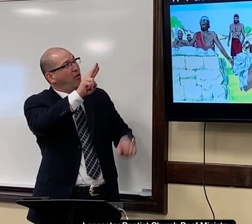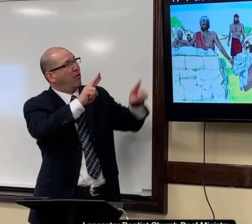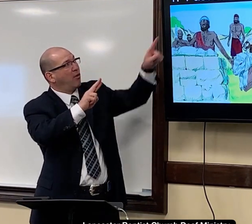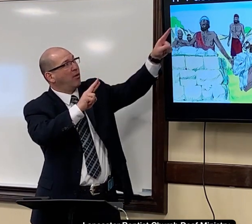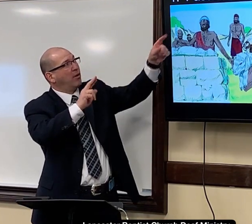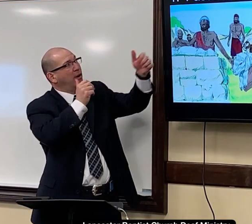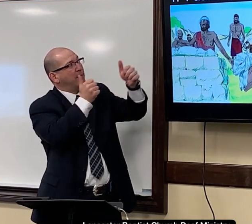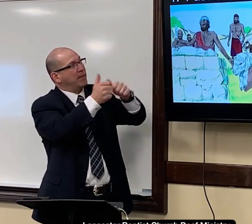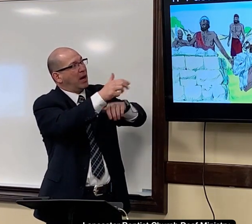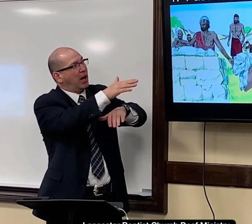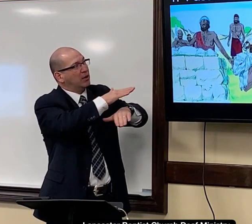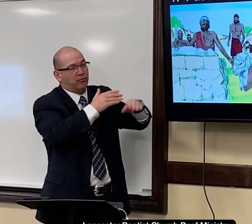it's the passover